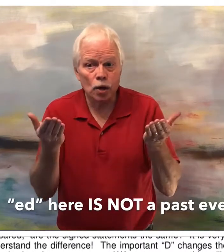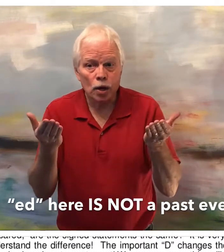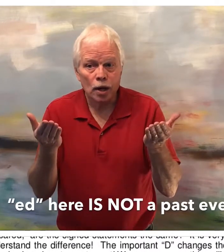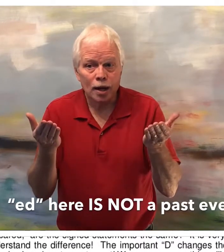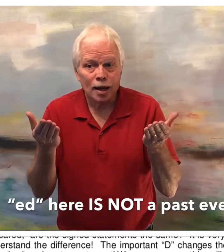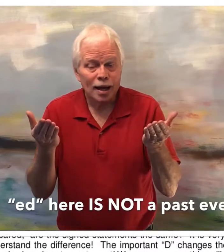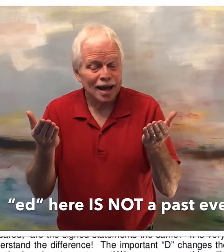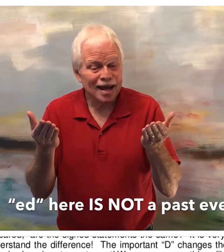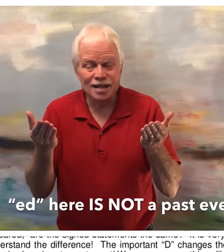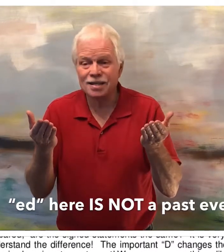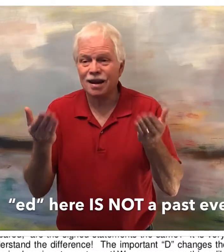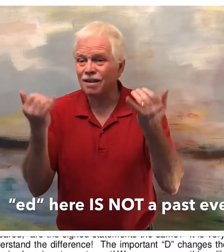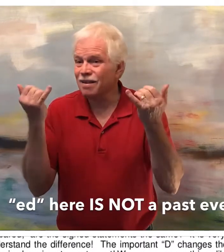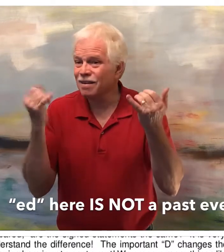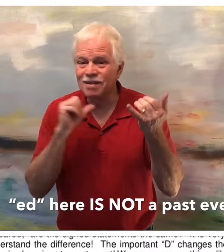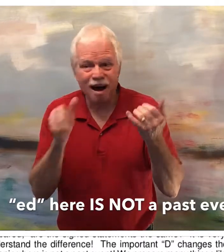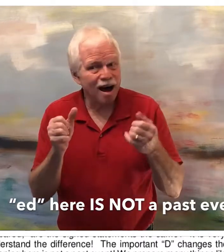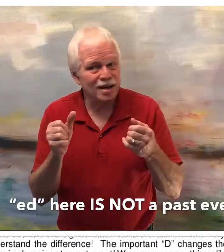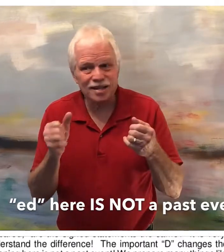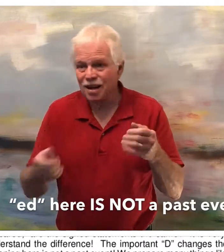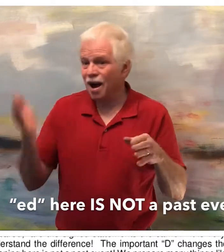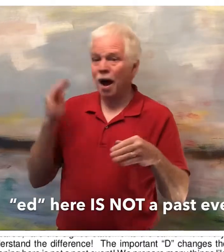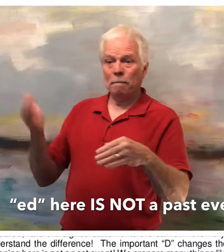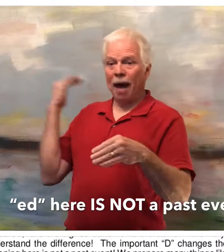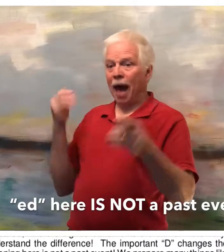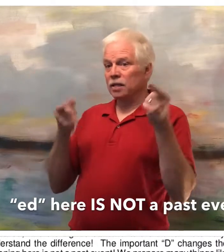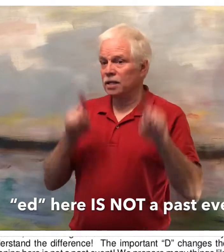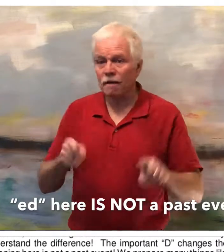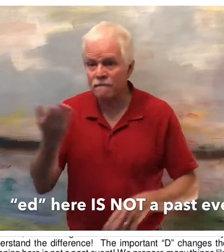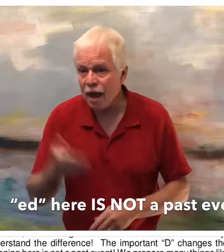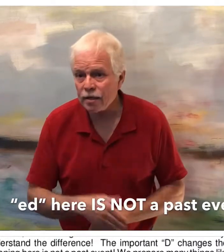is not a past event.